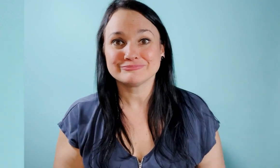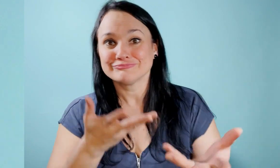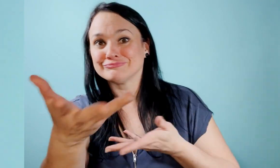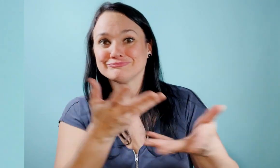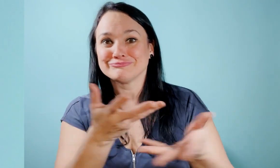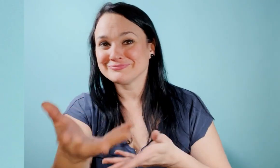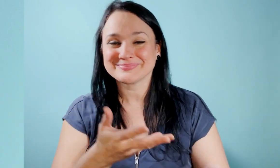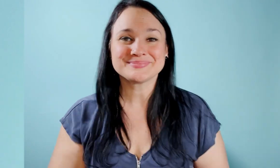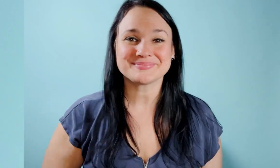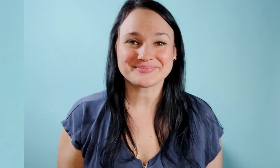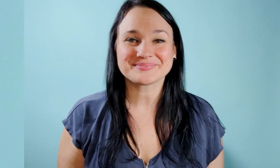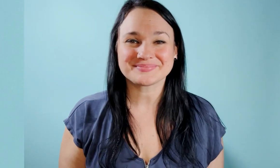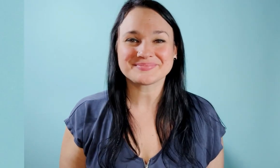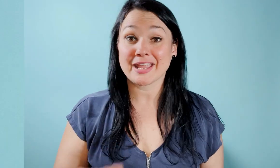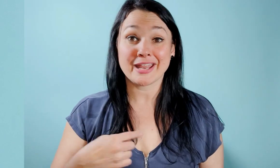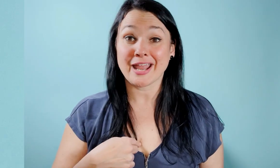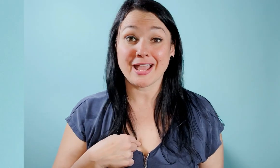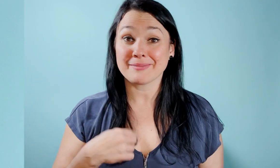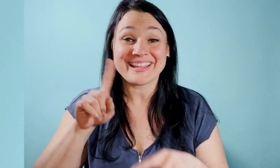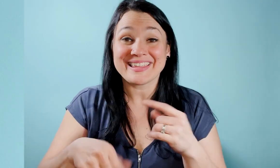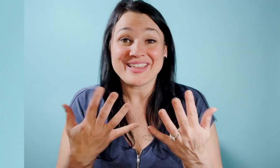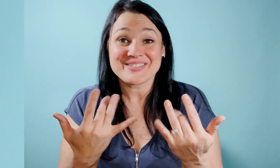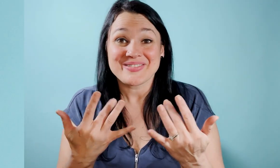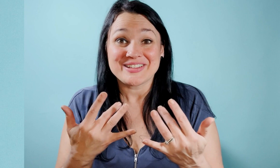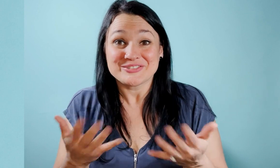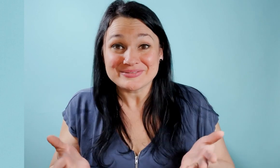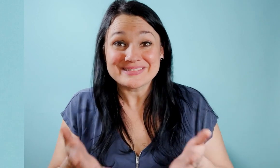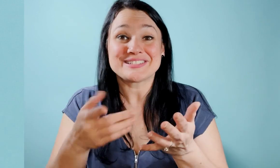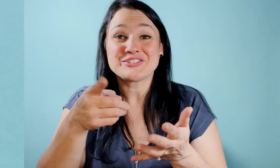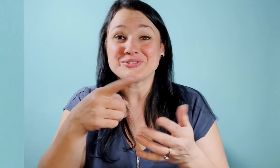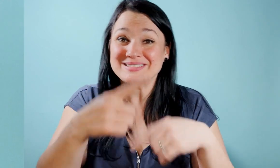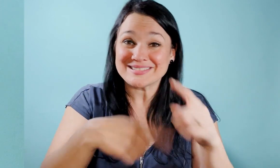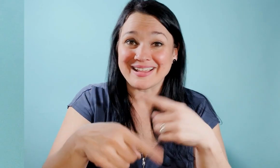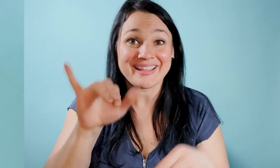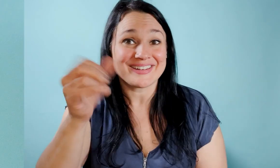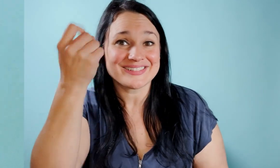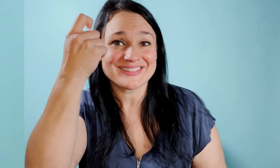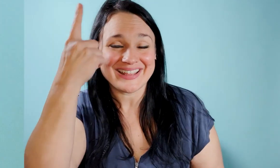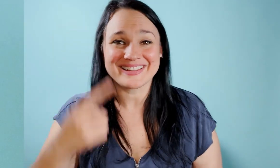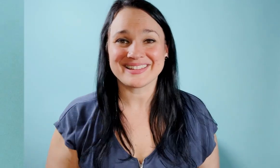is a two-way street and I just can't wait to get you signing and understanding